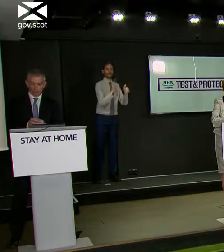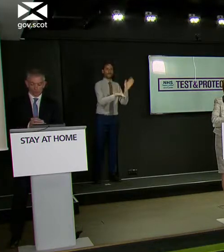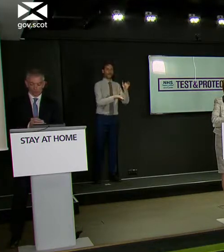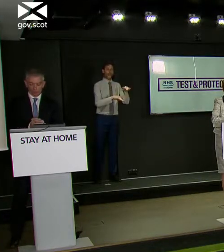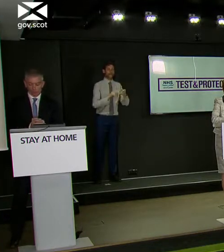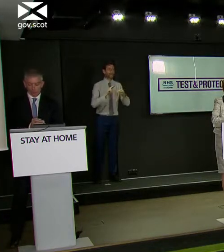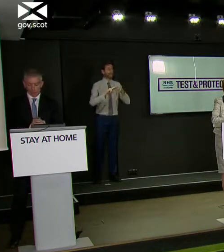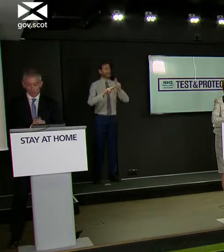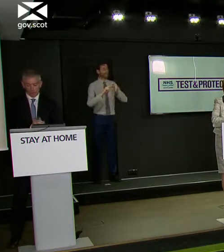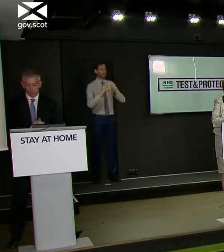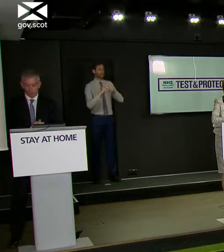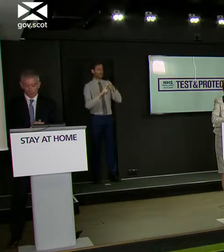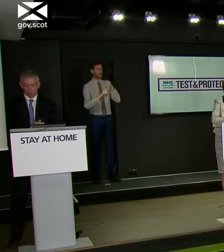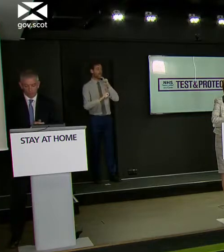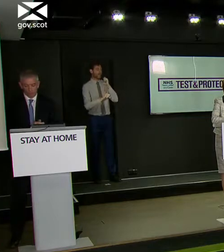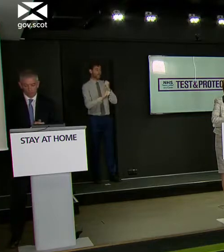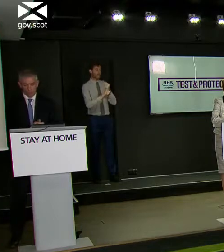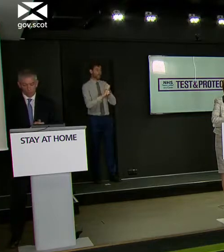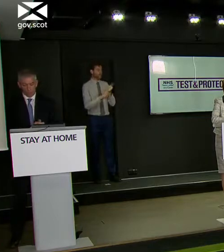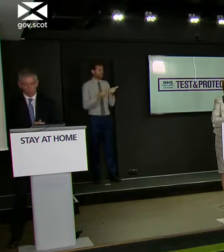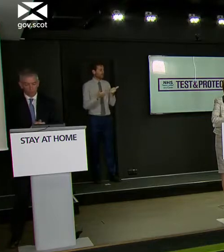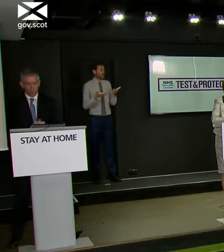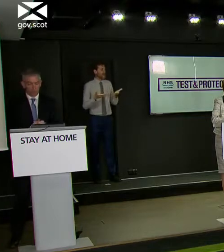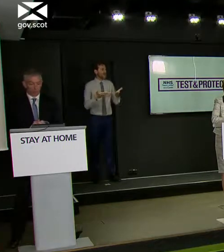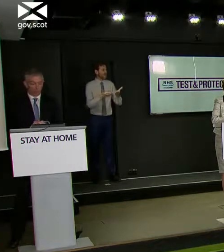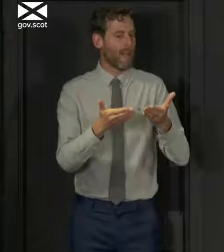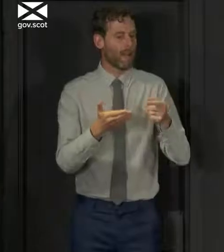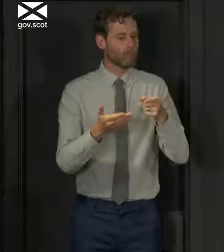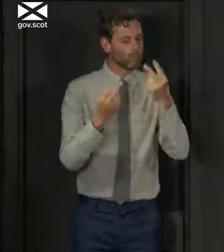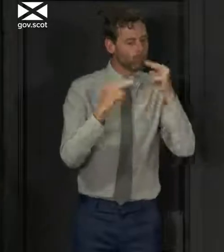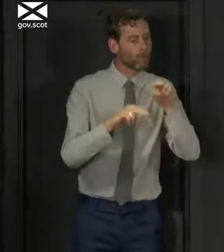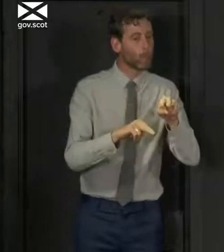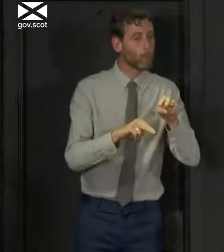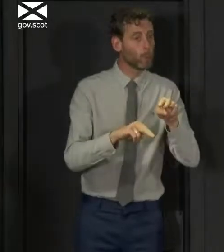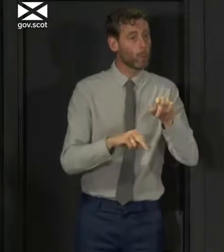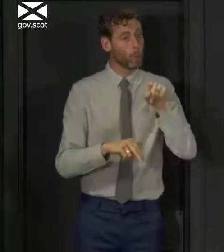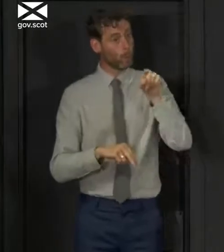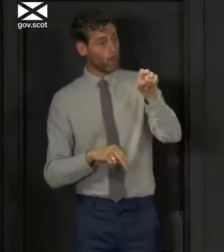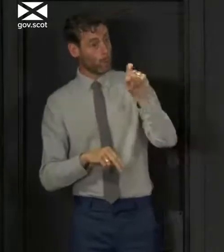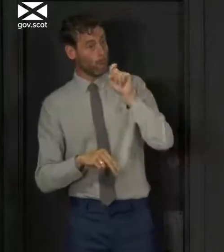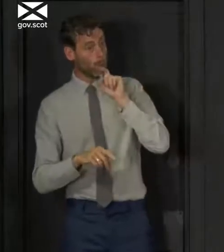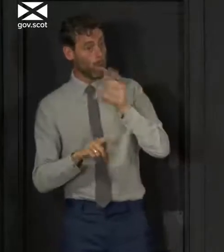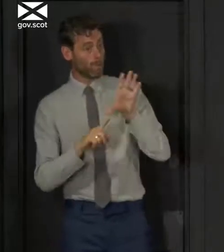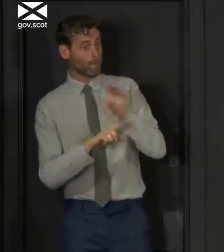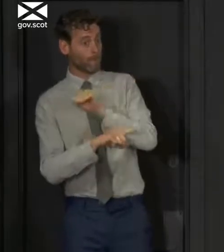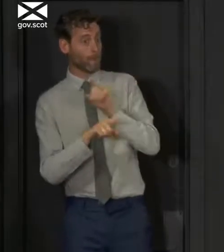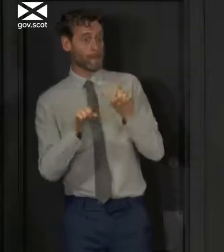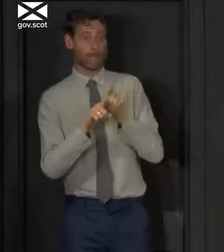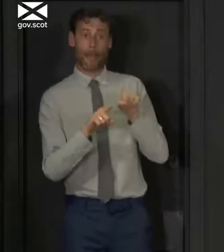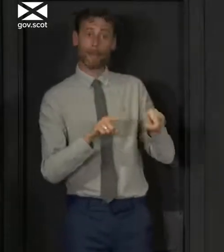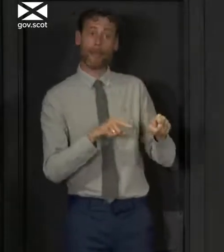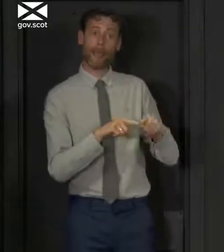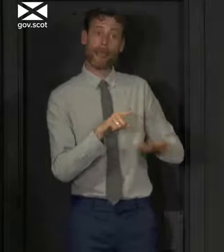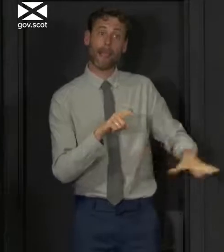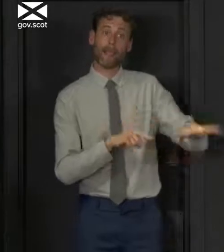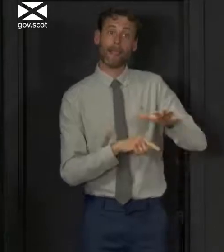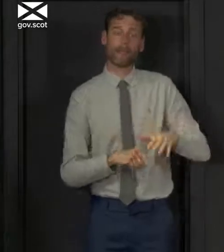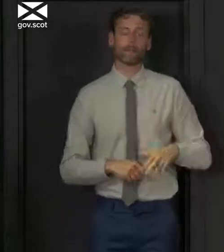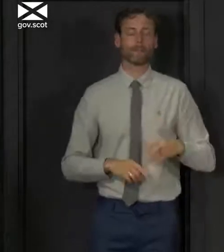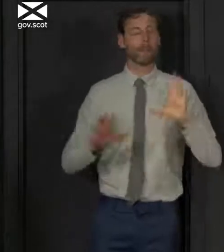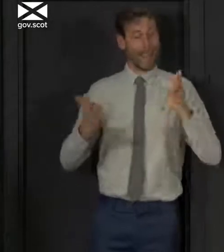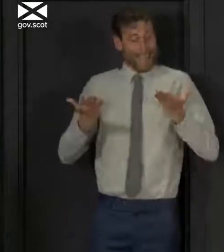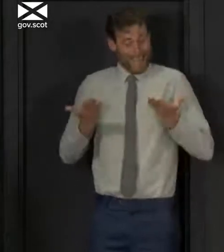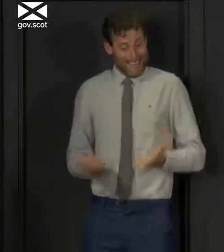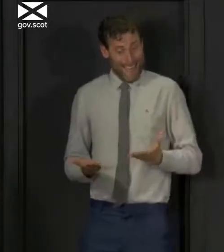does ease that rule, would you expect to see Scotland follow suit? Right now, the two metre rule is the one that I'm asking people to follow. If we